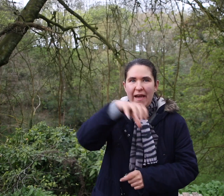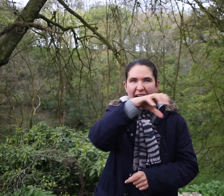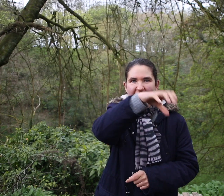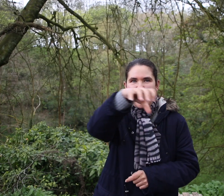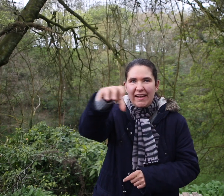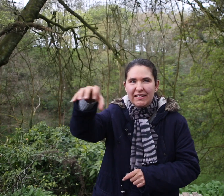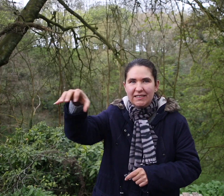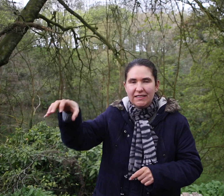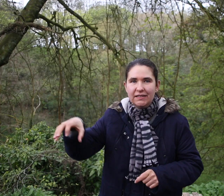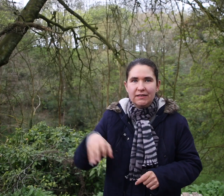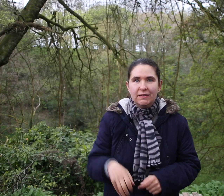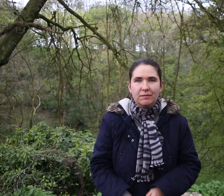place you can find.